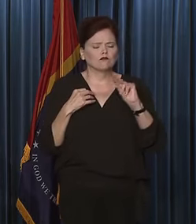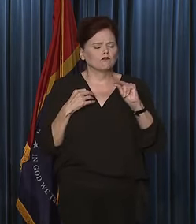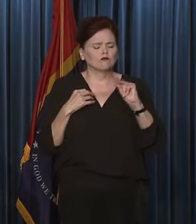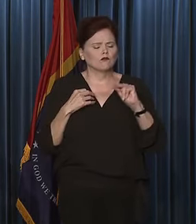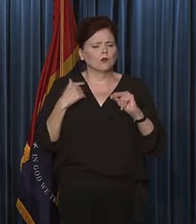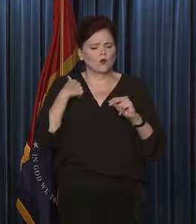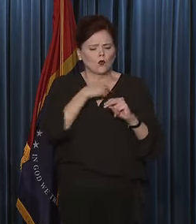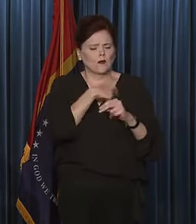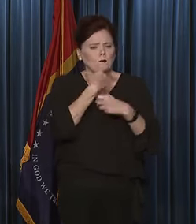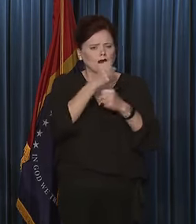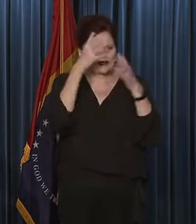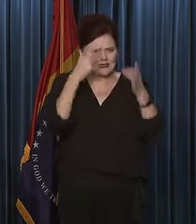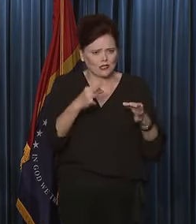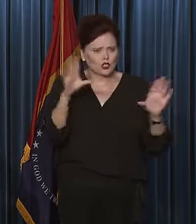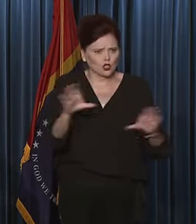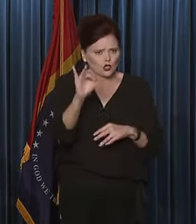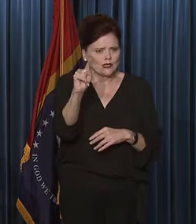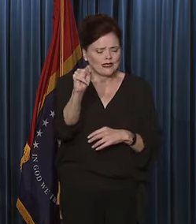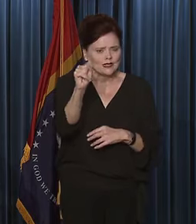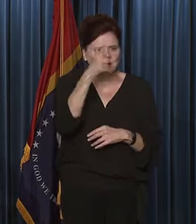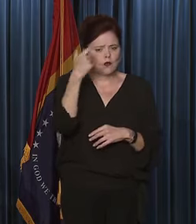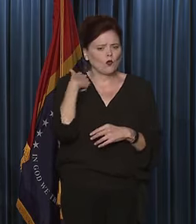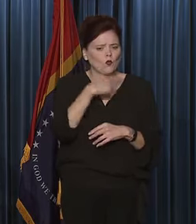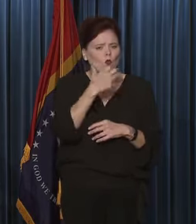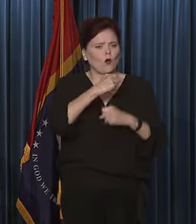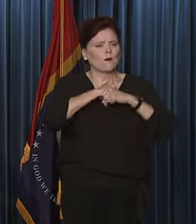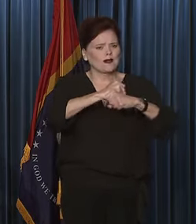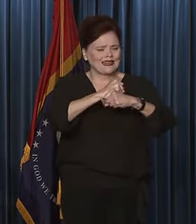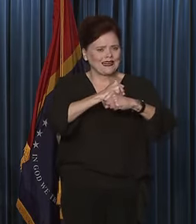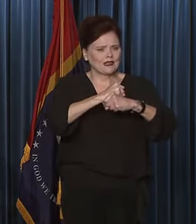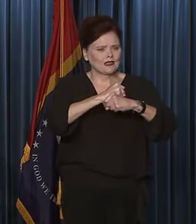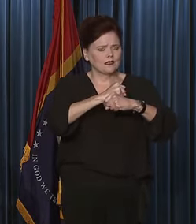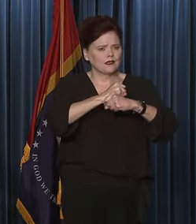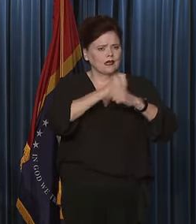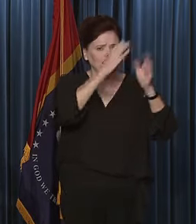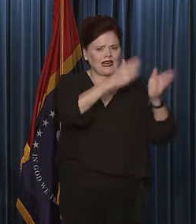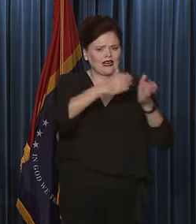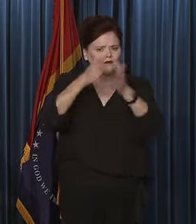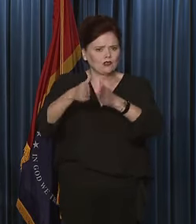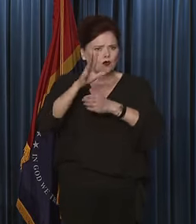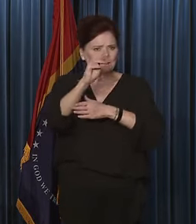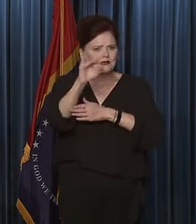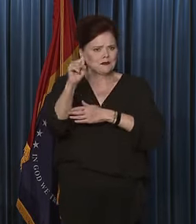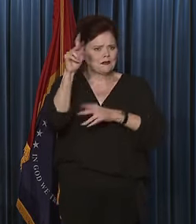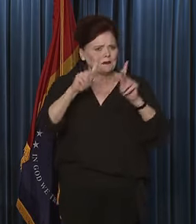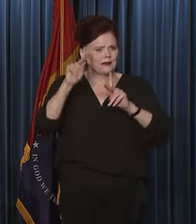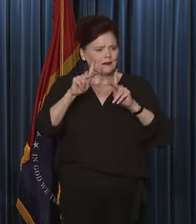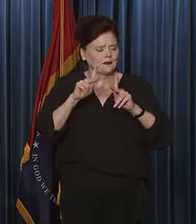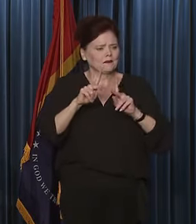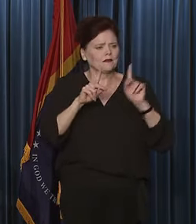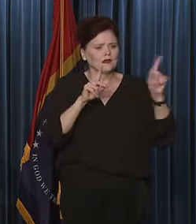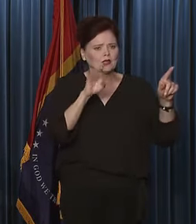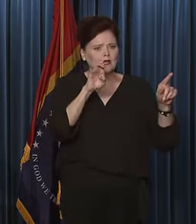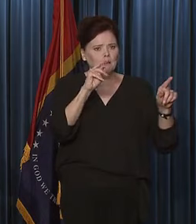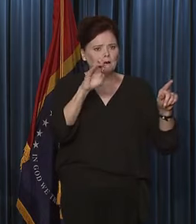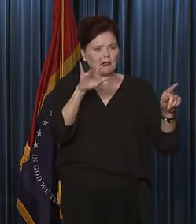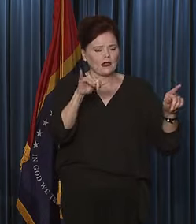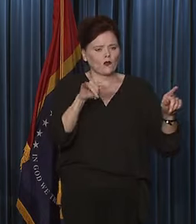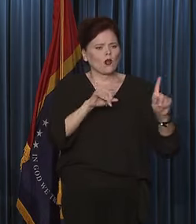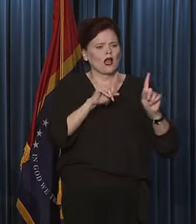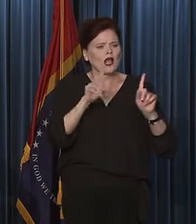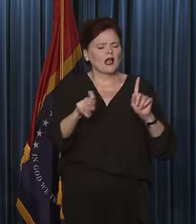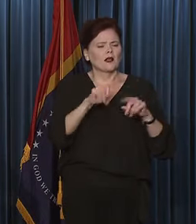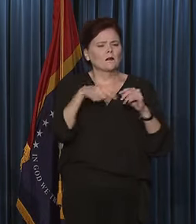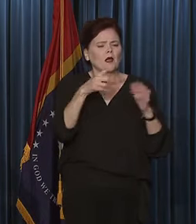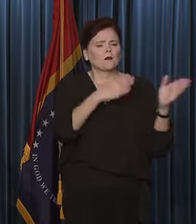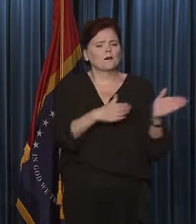We've made the decision to do this because we want to protect individual Mississippians. Emily. I wanted to ask about the planning